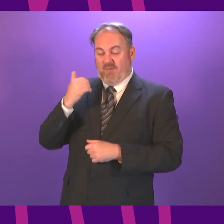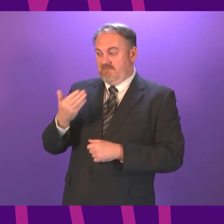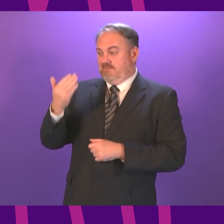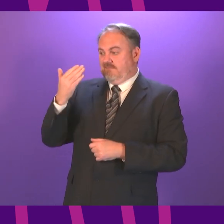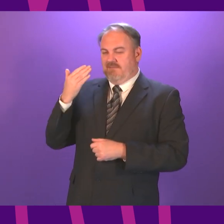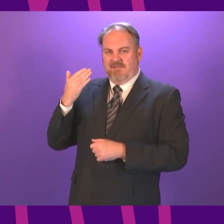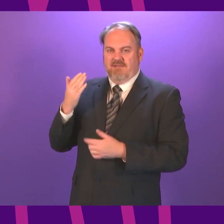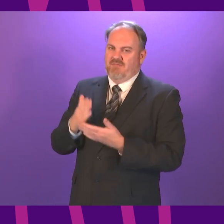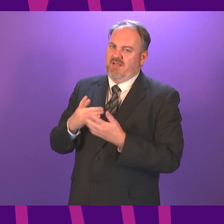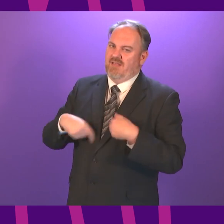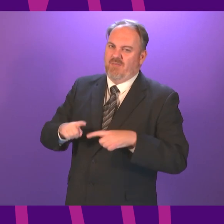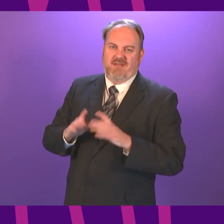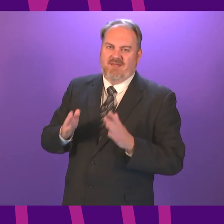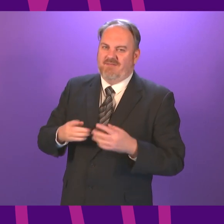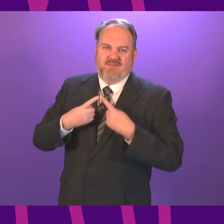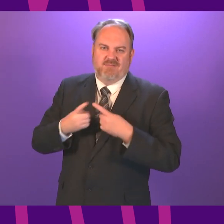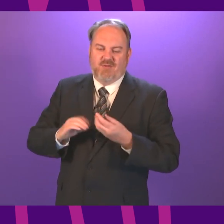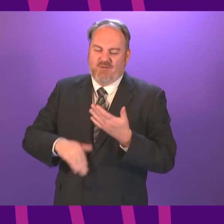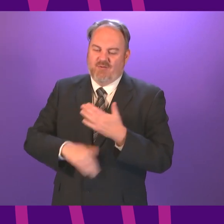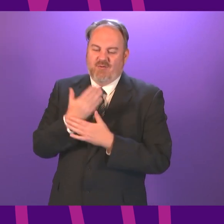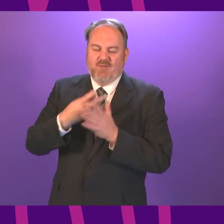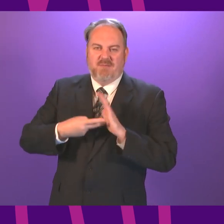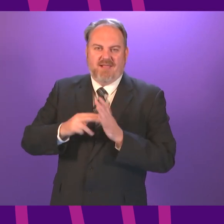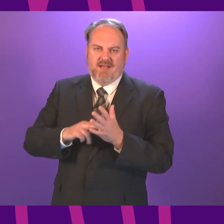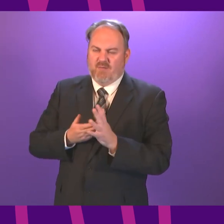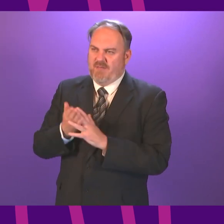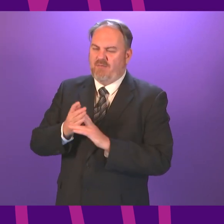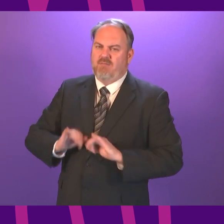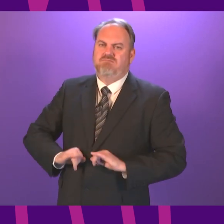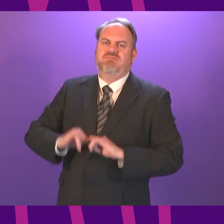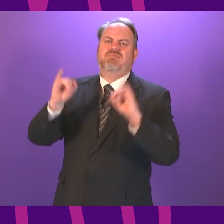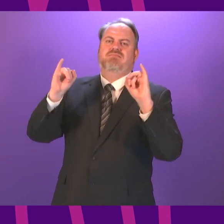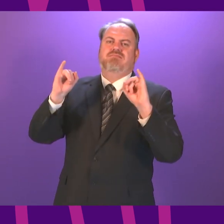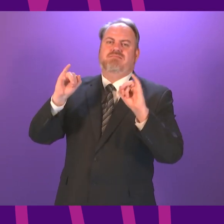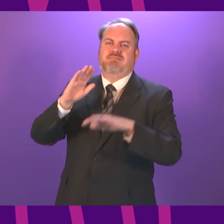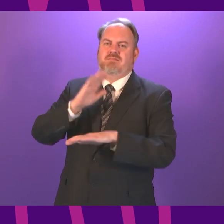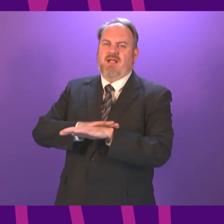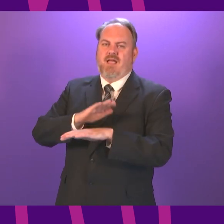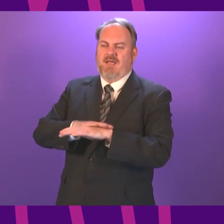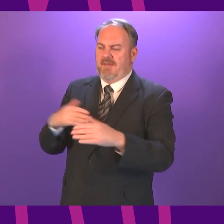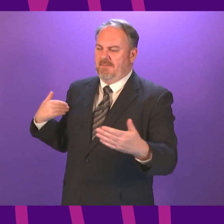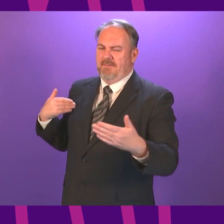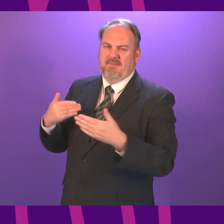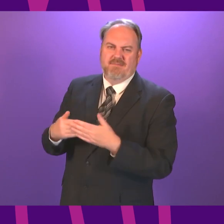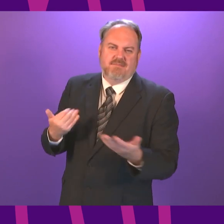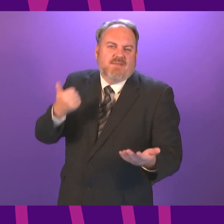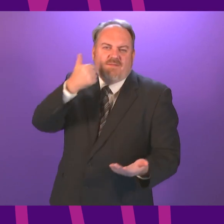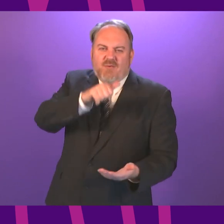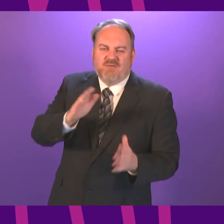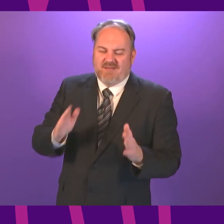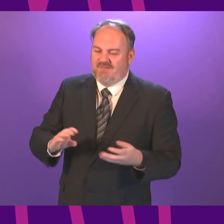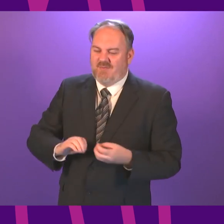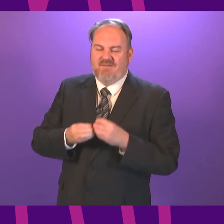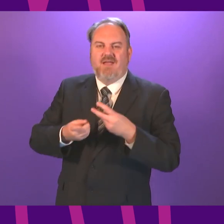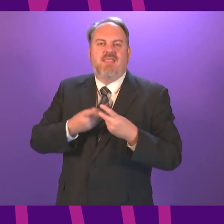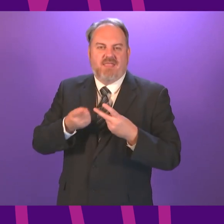I'm not sure she'll find many people across the country who agree with her the remobilisation plan which is for the the longer term recovery of